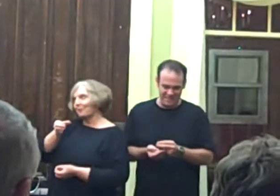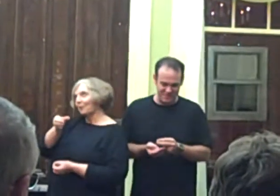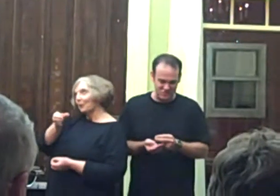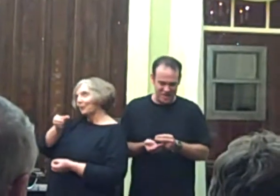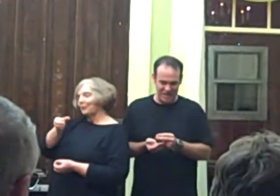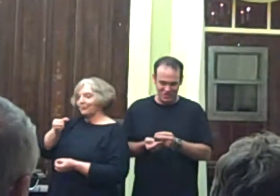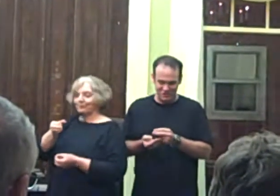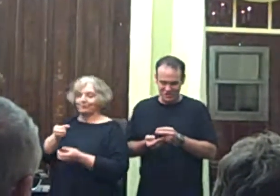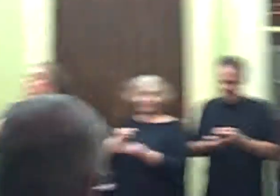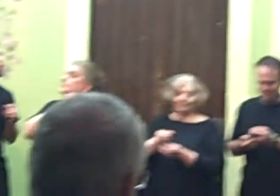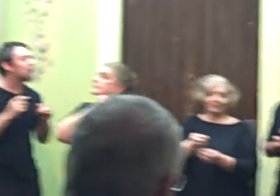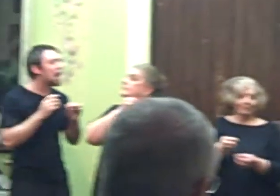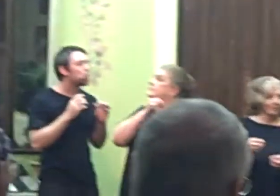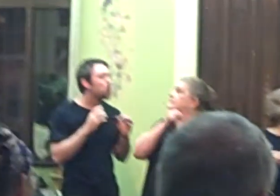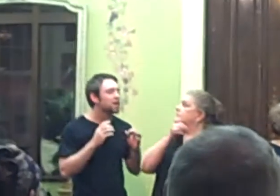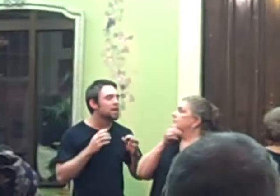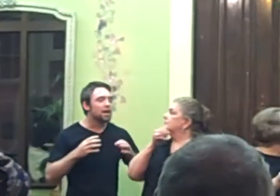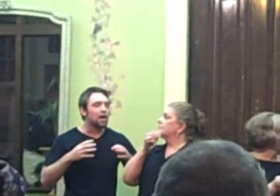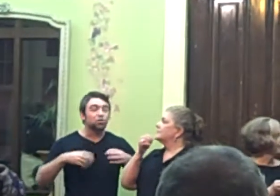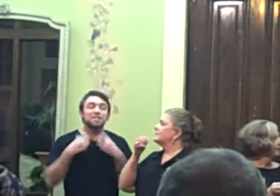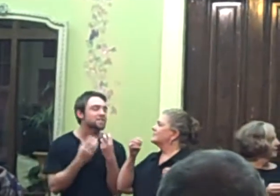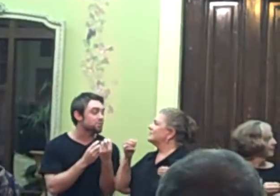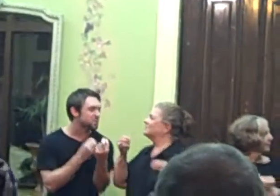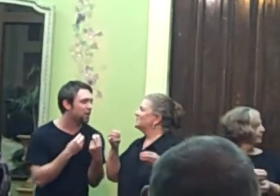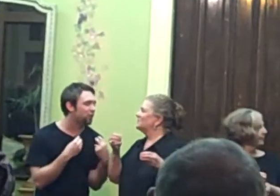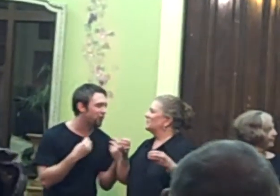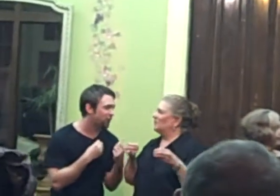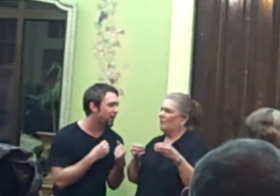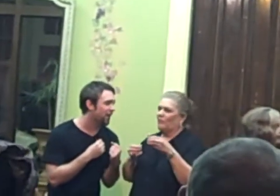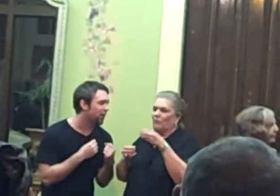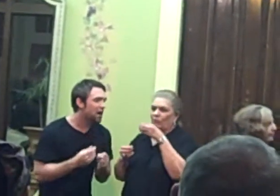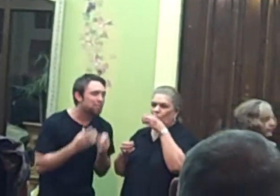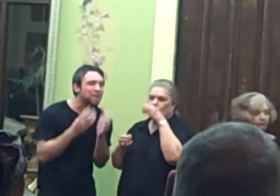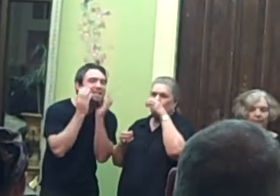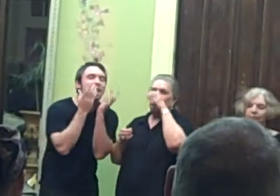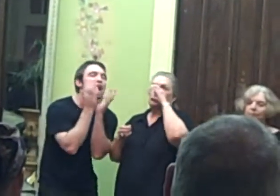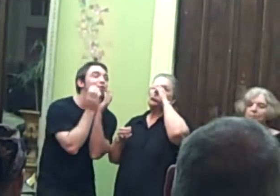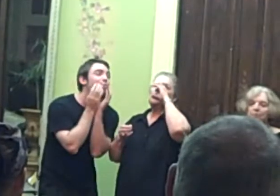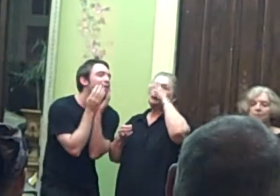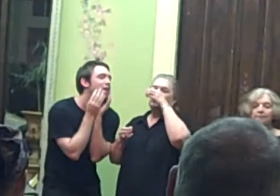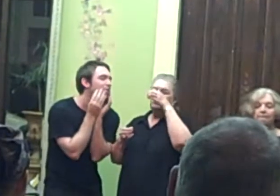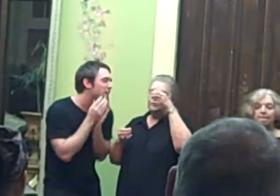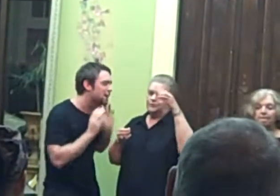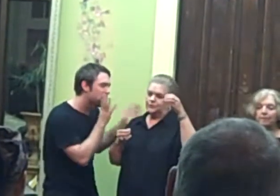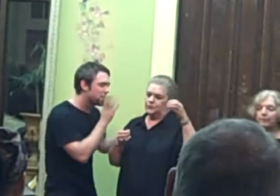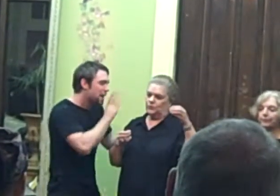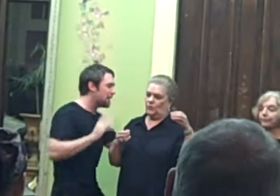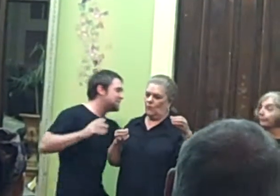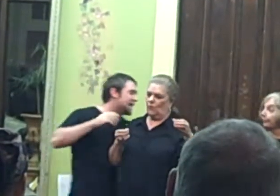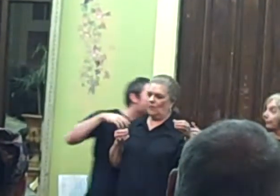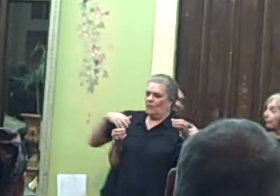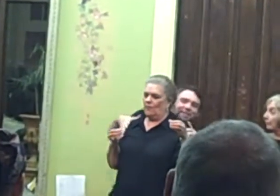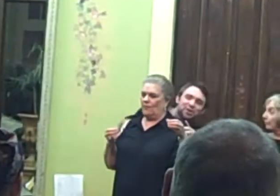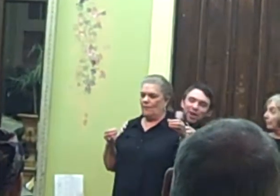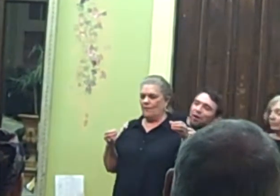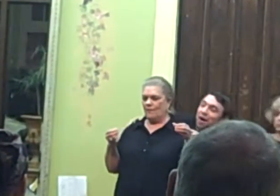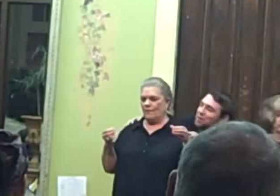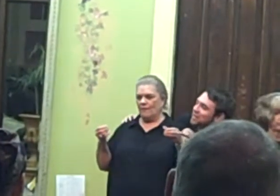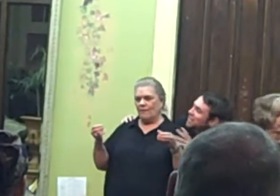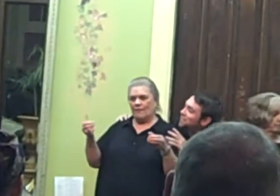things that change. I'm not quite sure how one dresses themself over here. Please, how do you apply your makeup? I'm dying to know how you get this